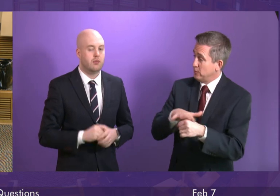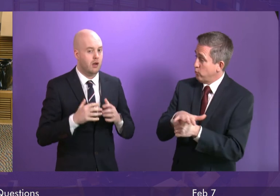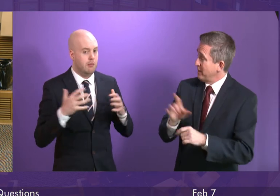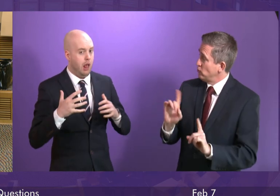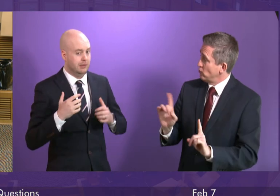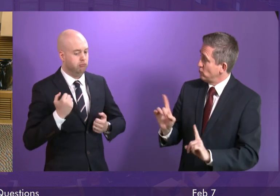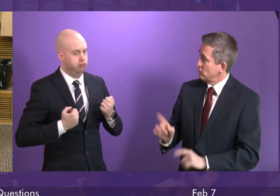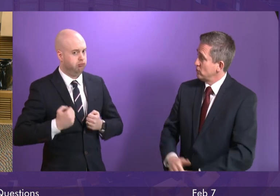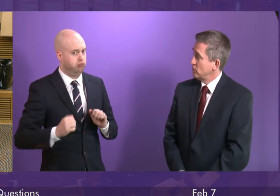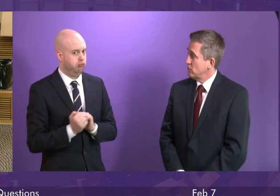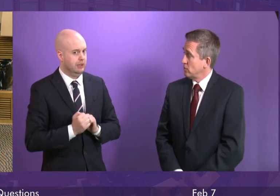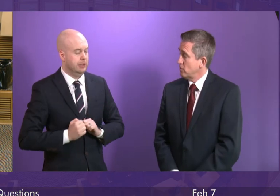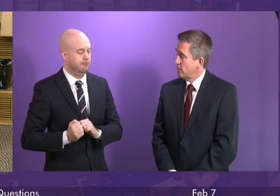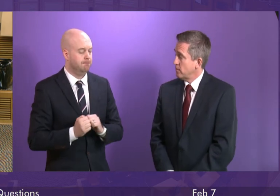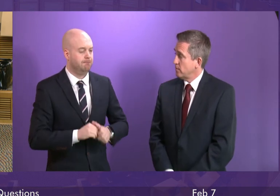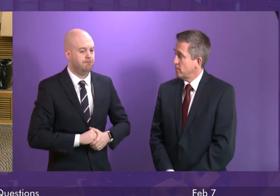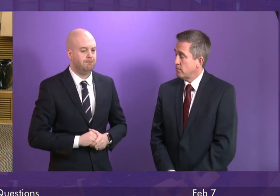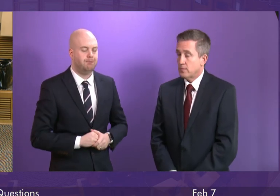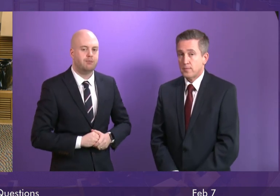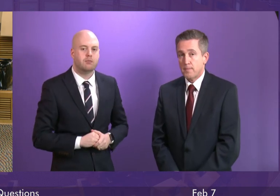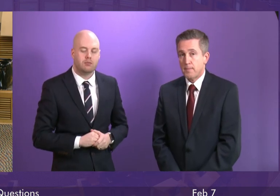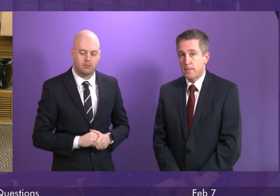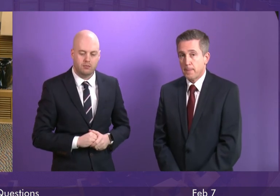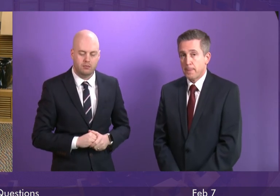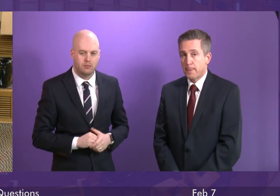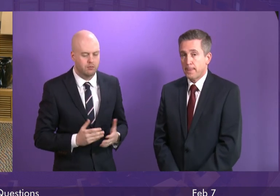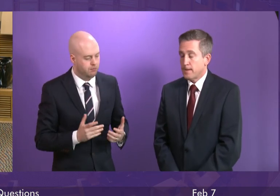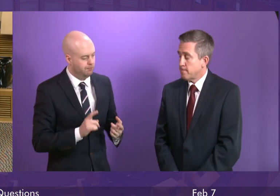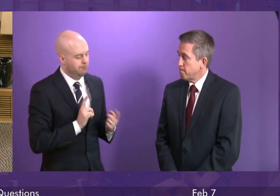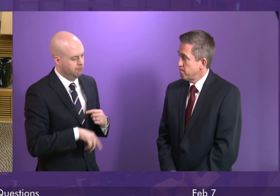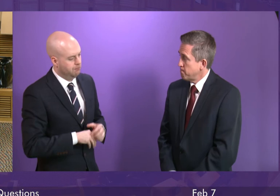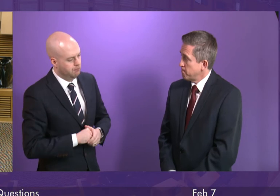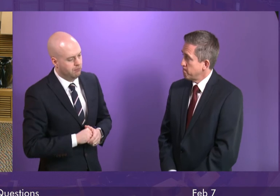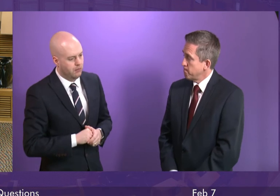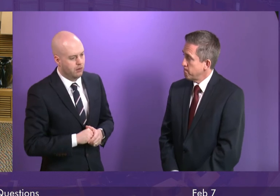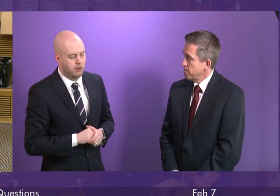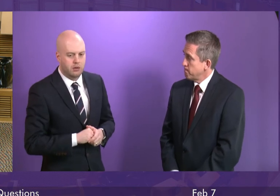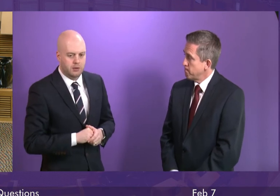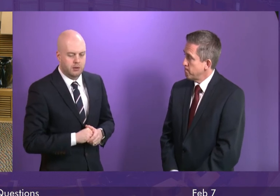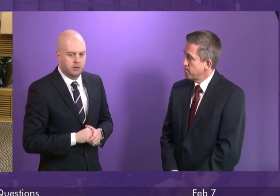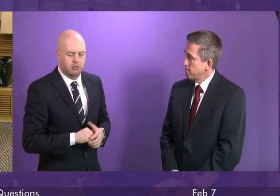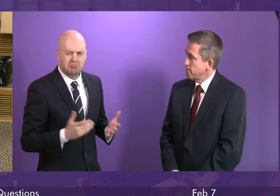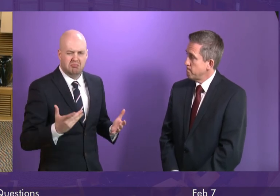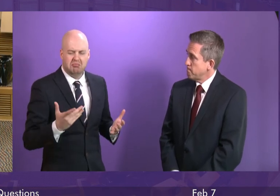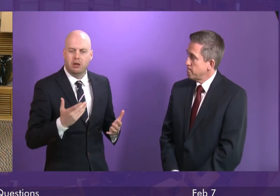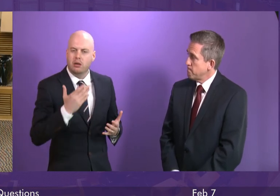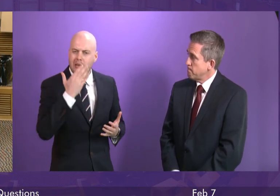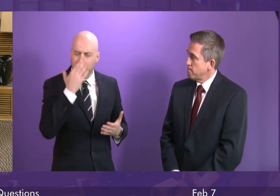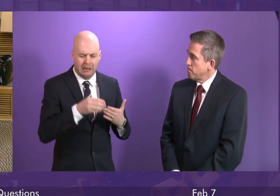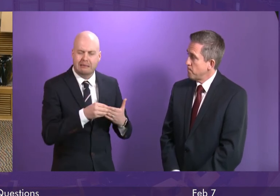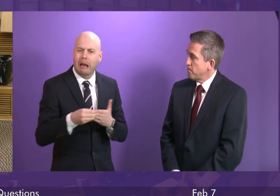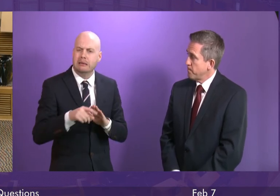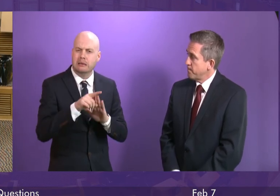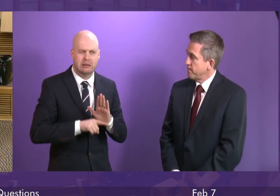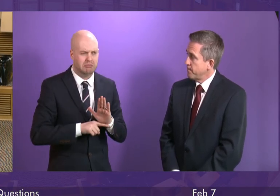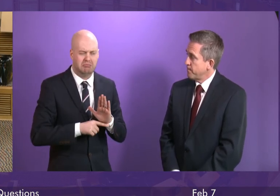don't think there's any jubiety in the guidance that's available. I don't think